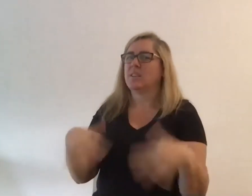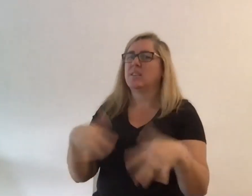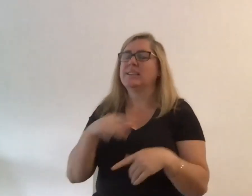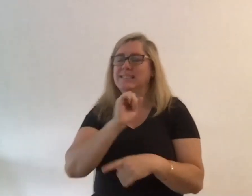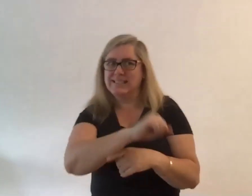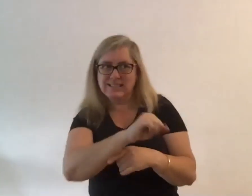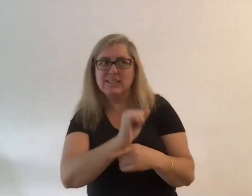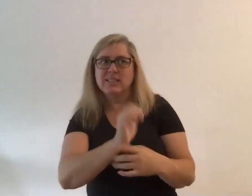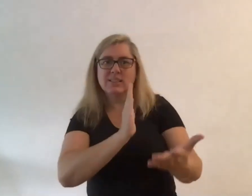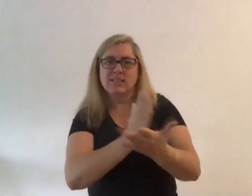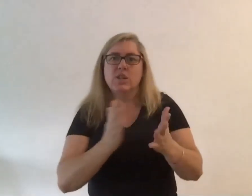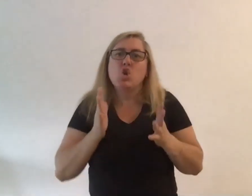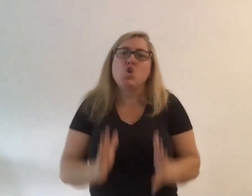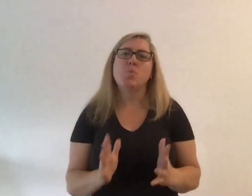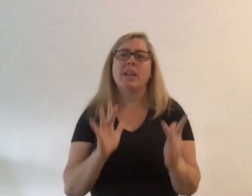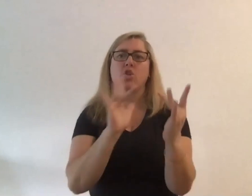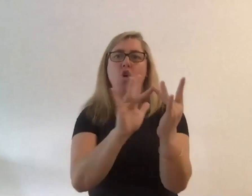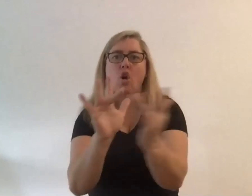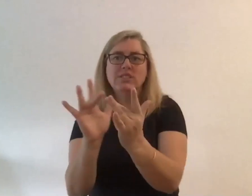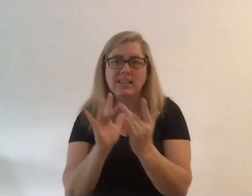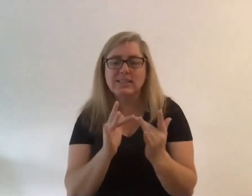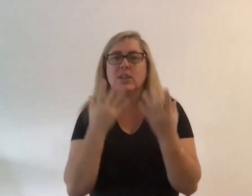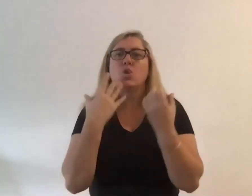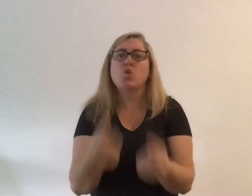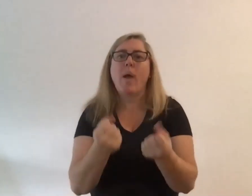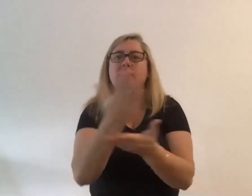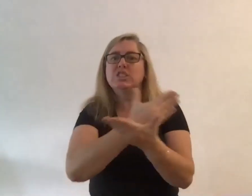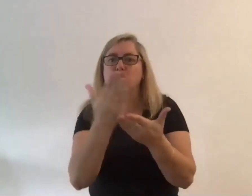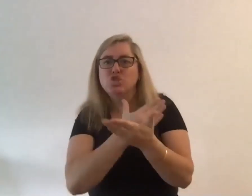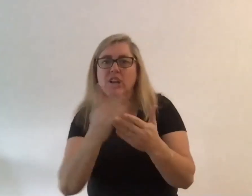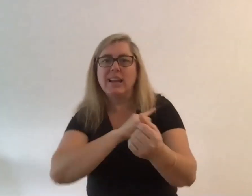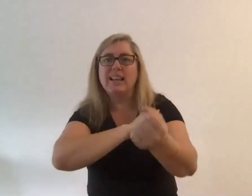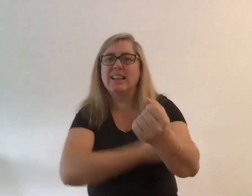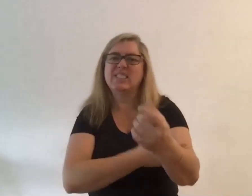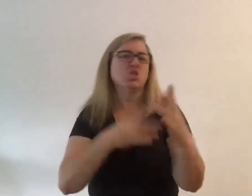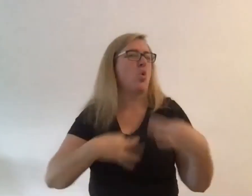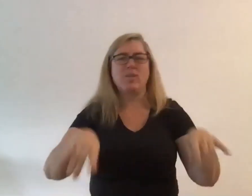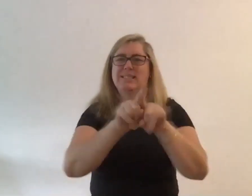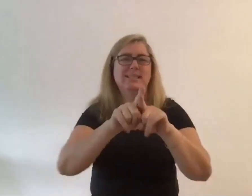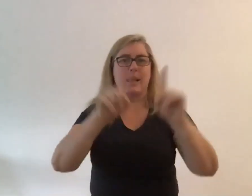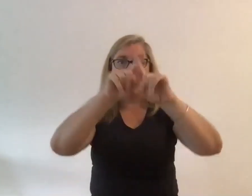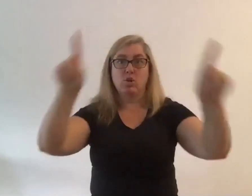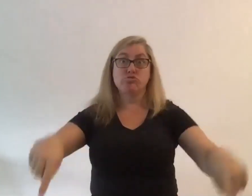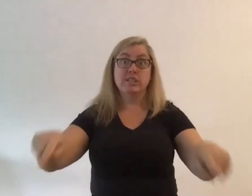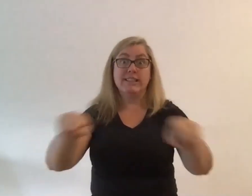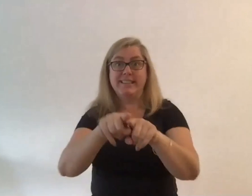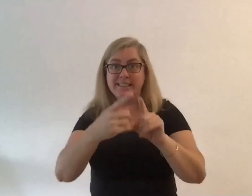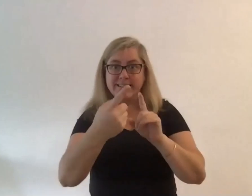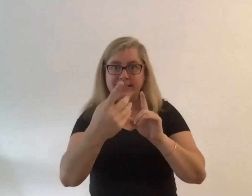in a room with that shared energy it doesn't translate the same way on a screen um yeah i've been hearing that a lot